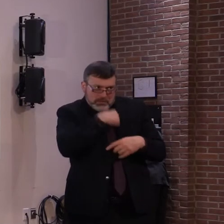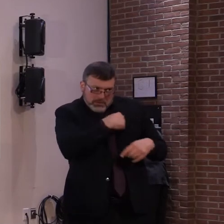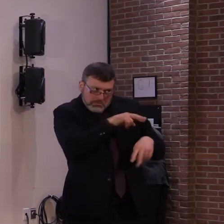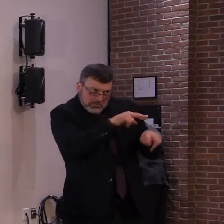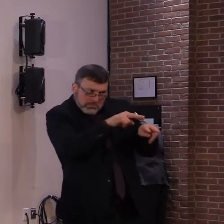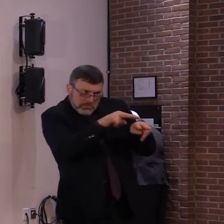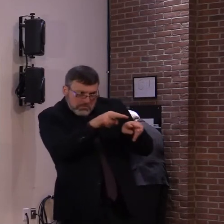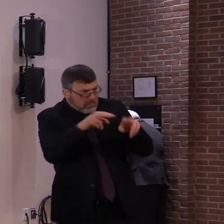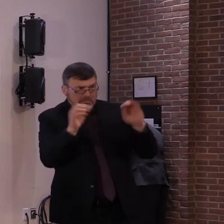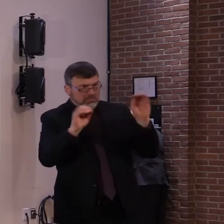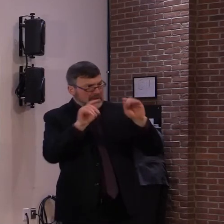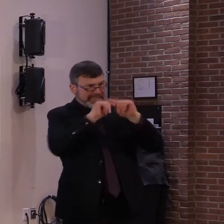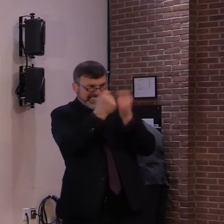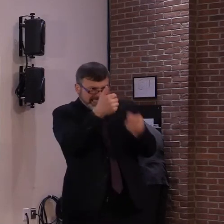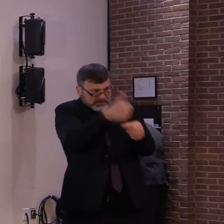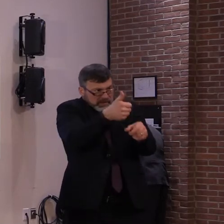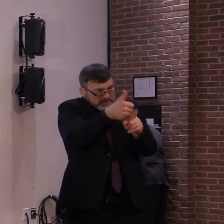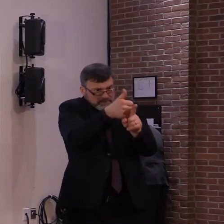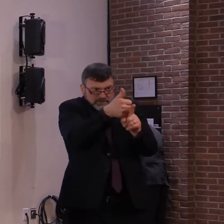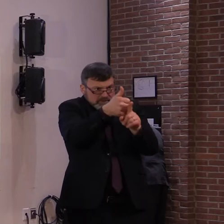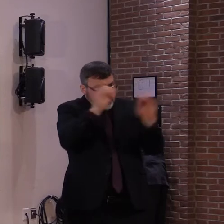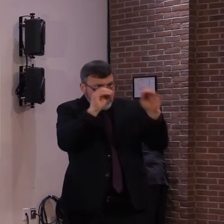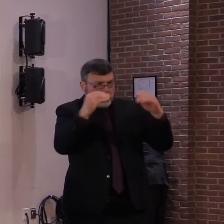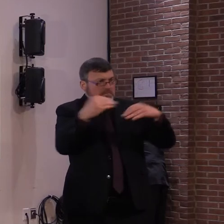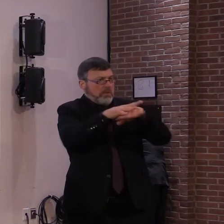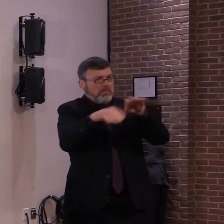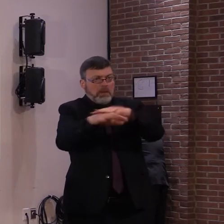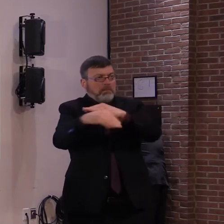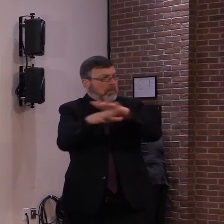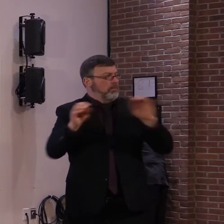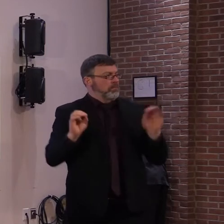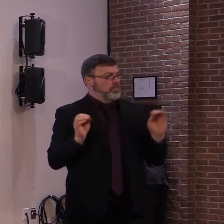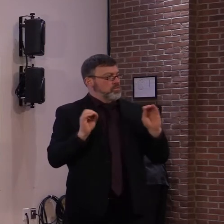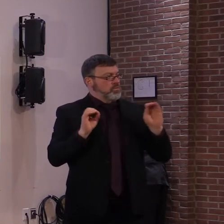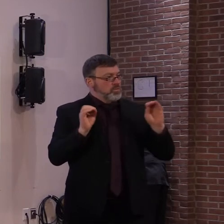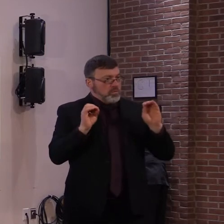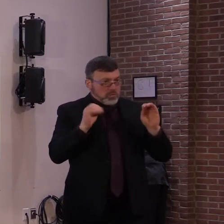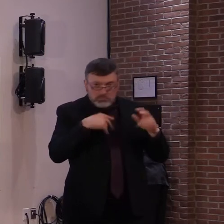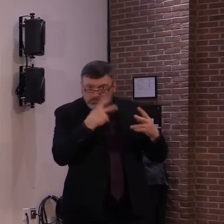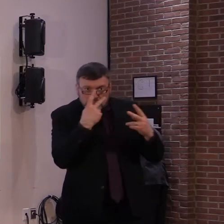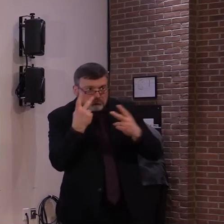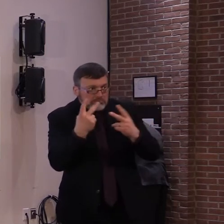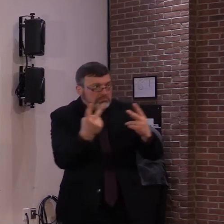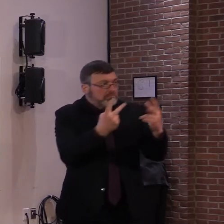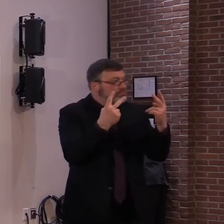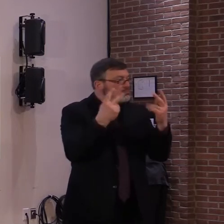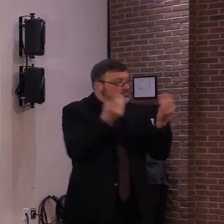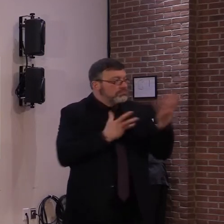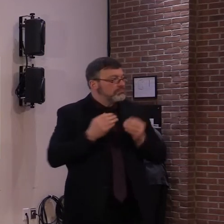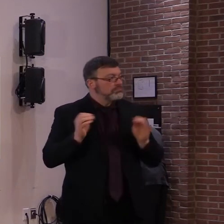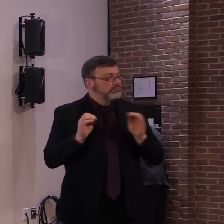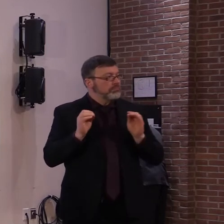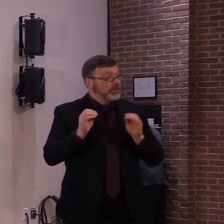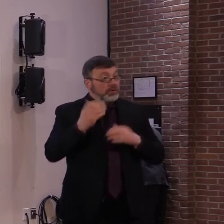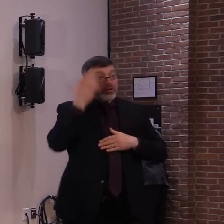close contacts due to what I would call strong adherence to our current guidelines.